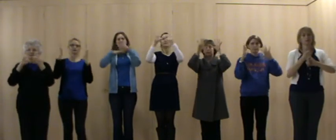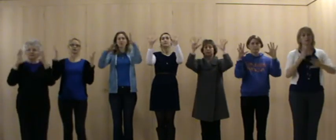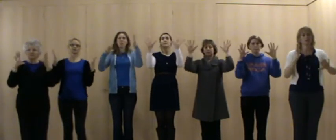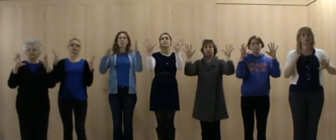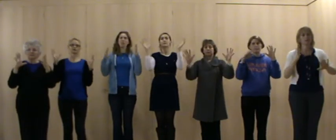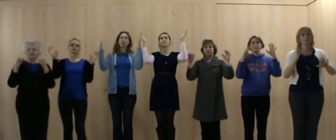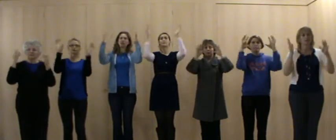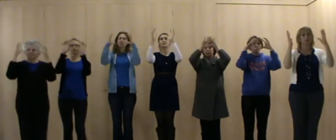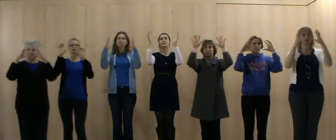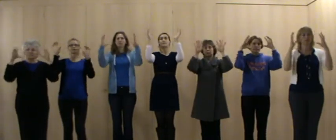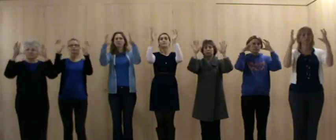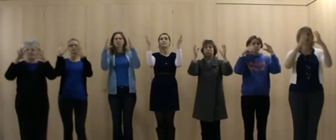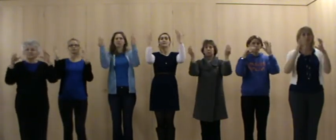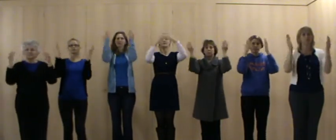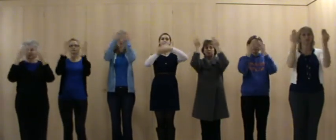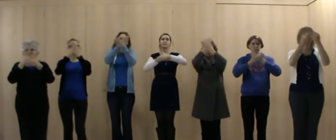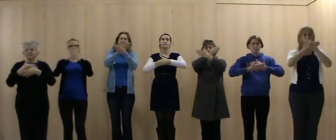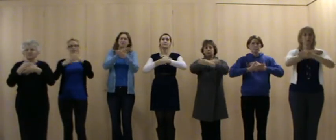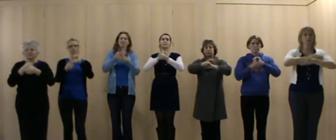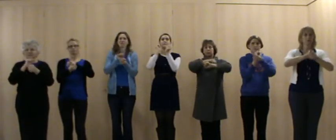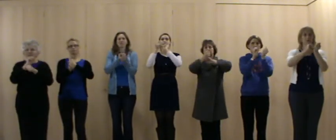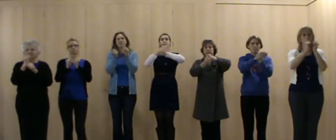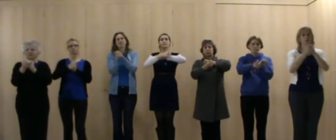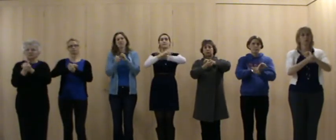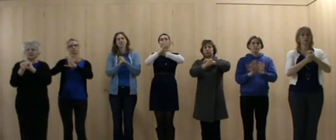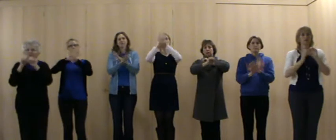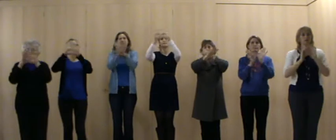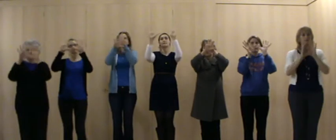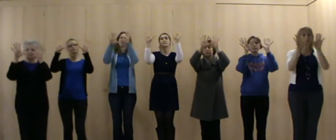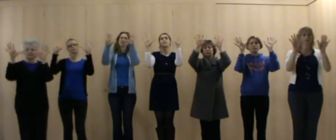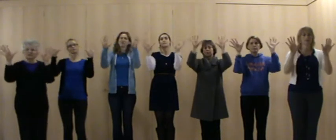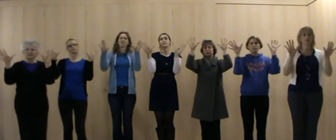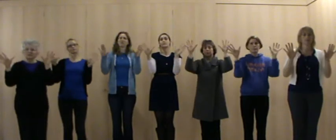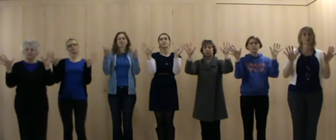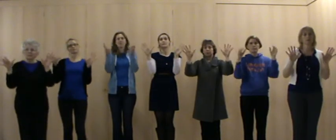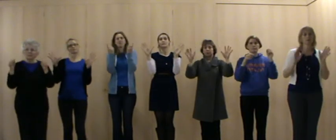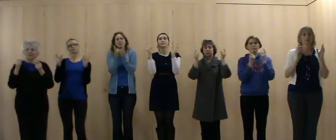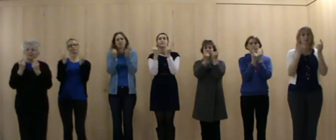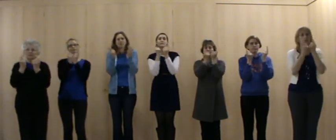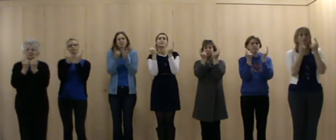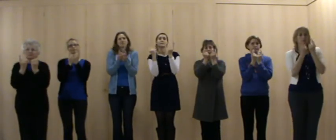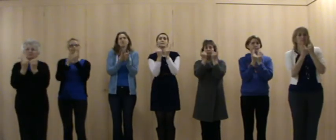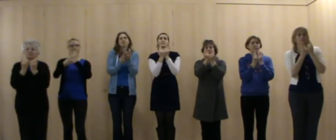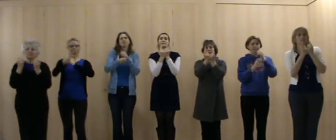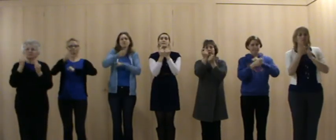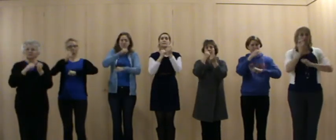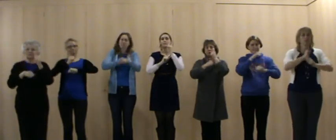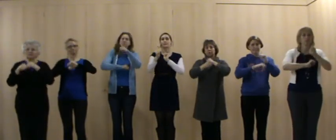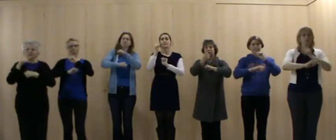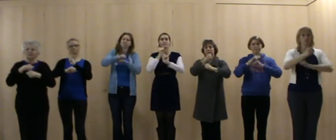through the dark cloudy lining. Turn the dark cloud